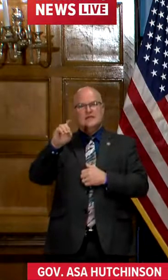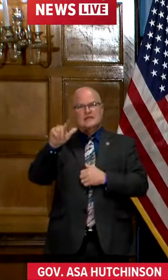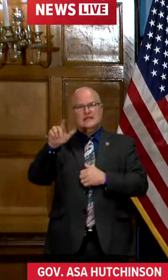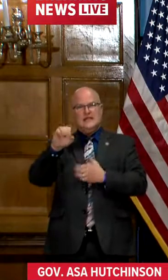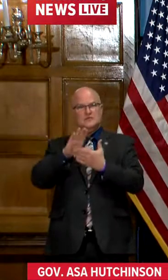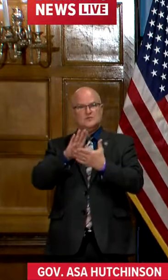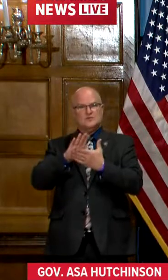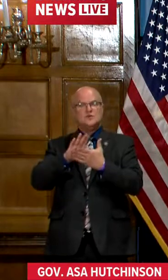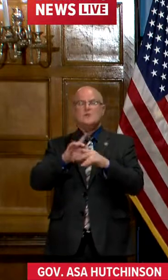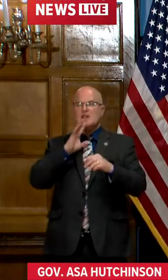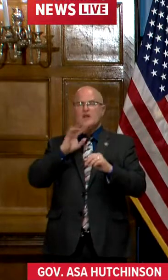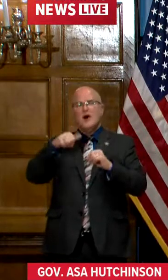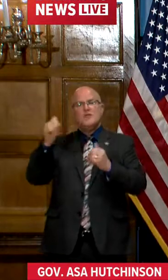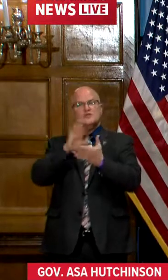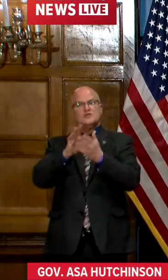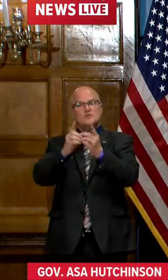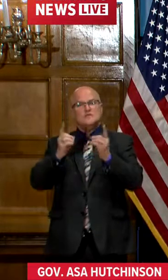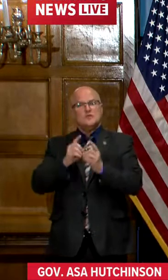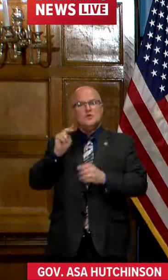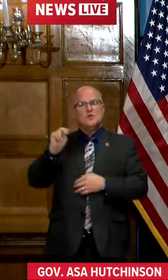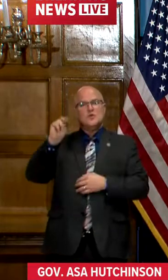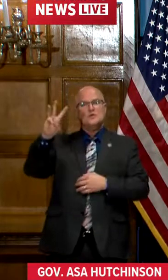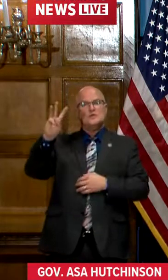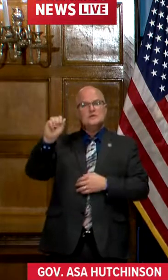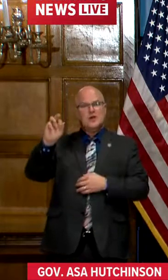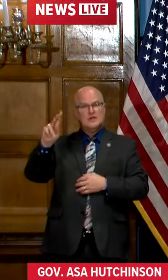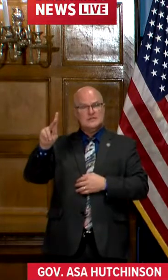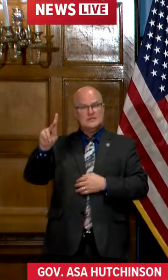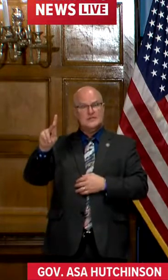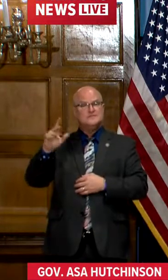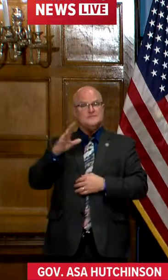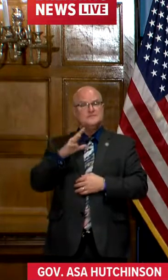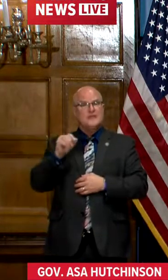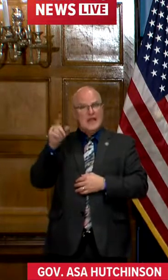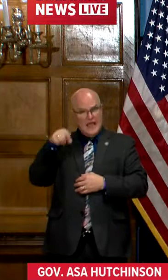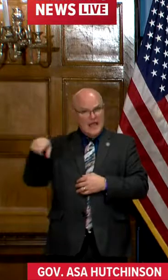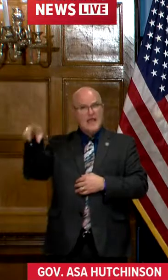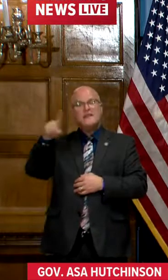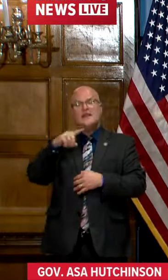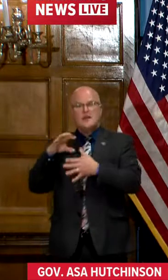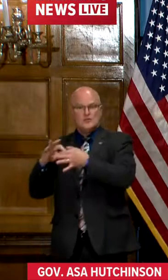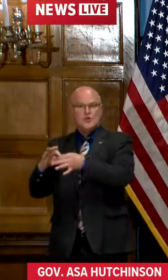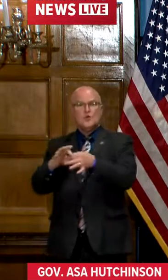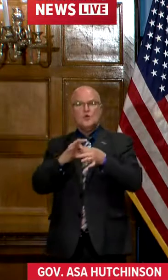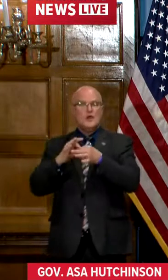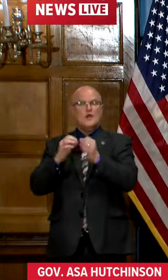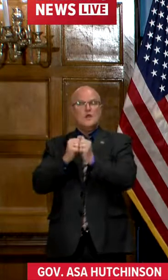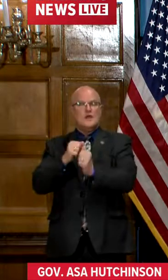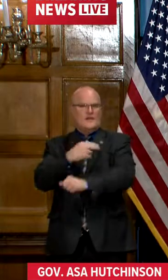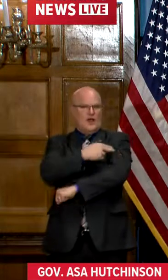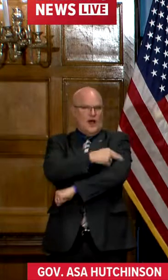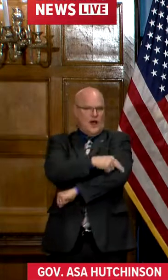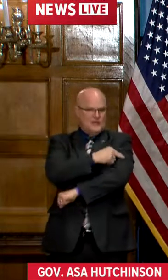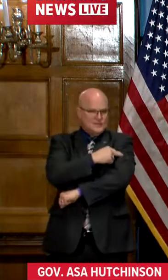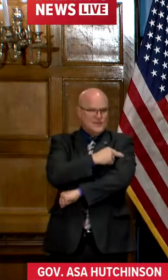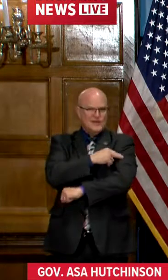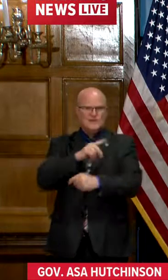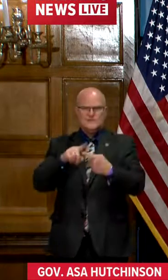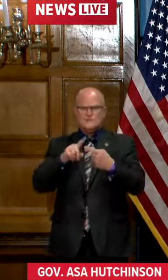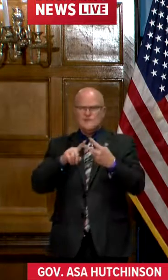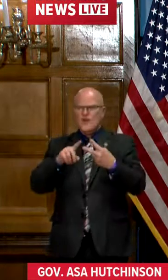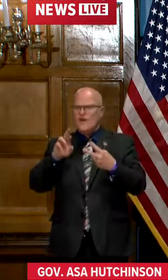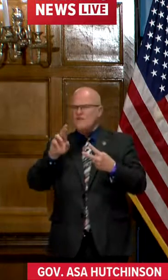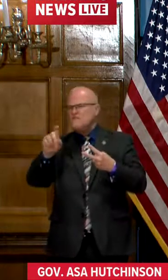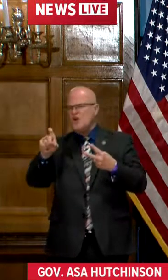school districts in northwest Arkansas, and they are coordinating with a hospital or with a pharmacy